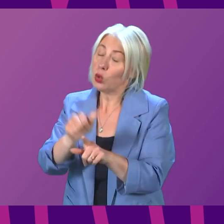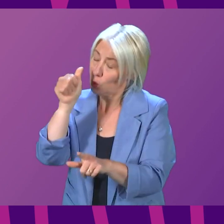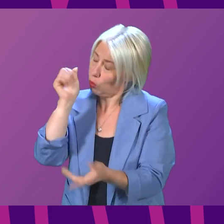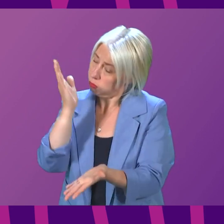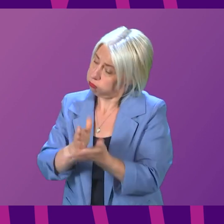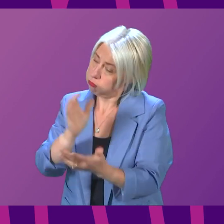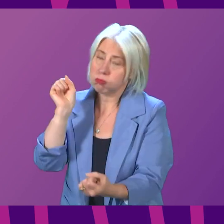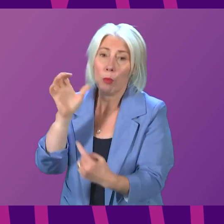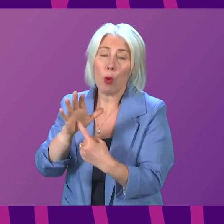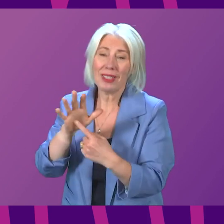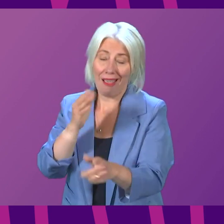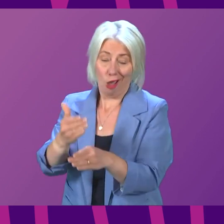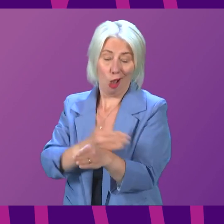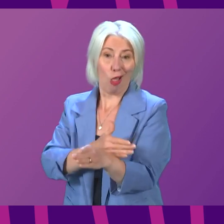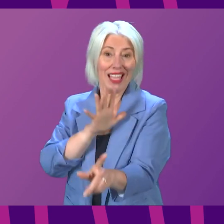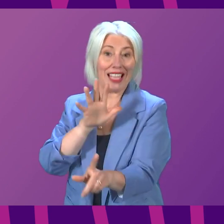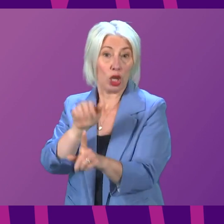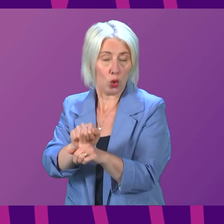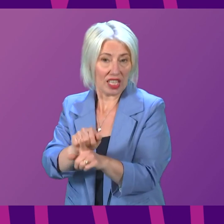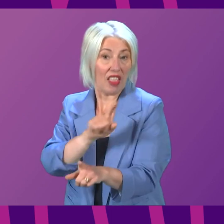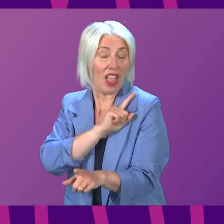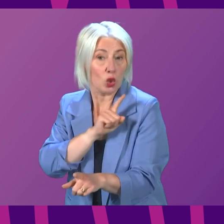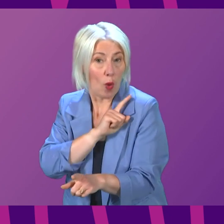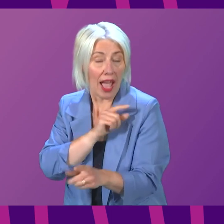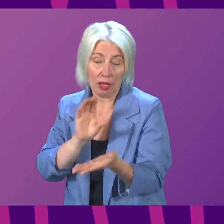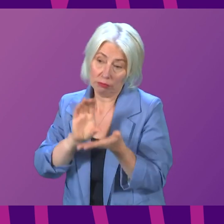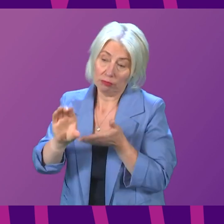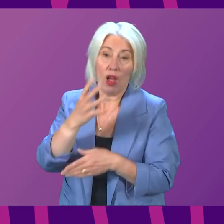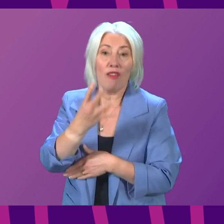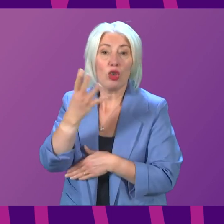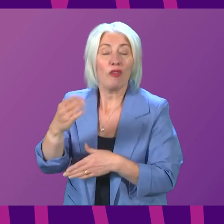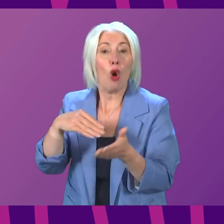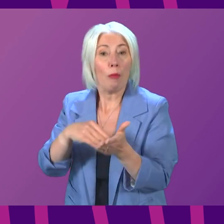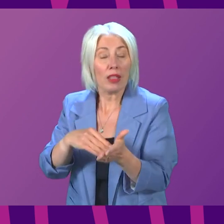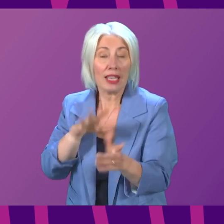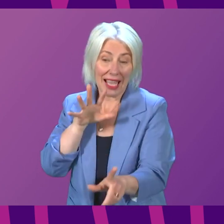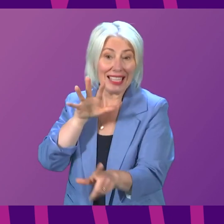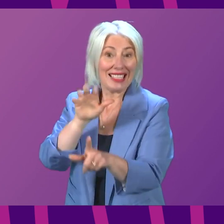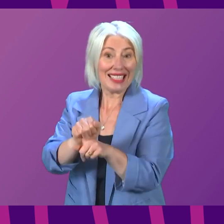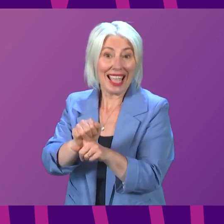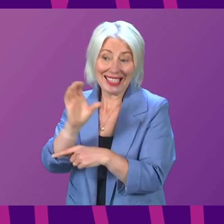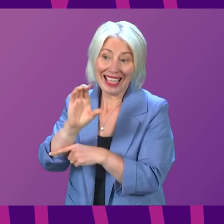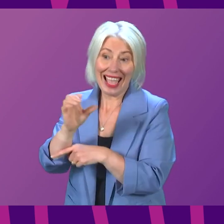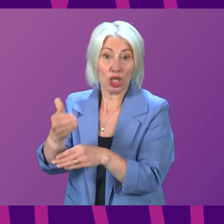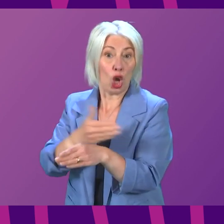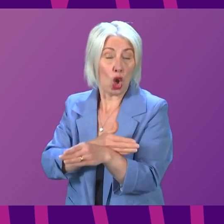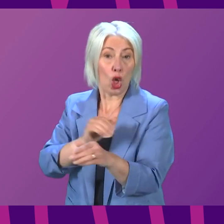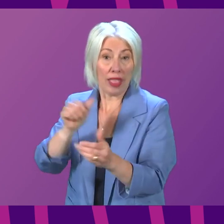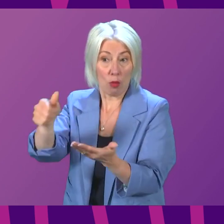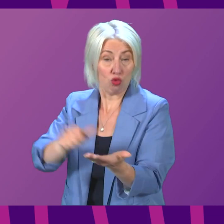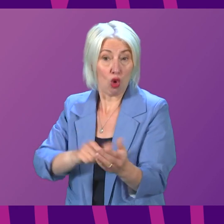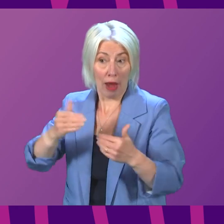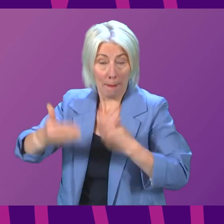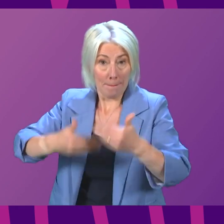of early diagnosis, which is why we continue to invest in the £44 million Detect Cancer Early programme. And, of course, why we are